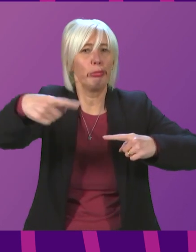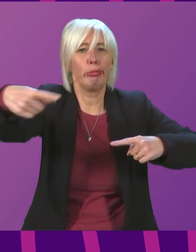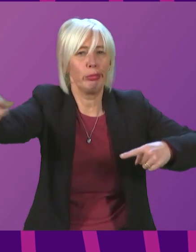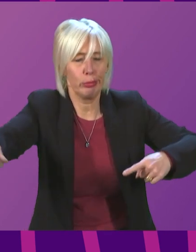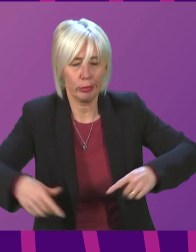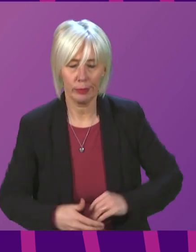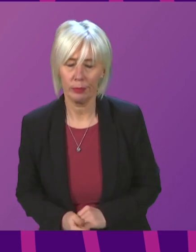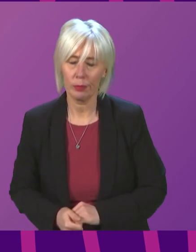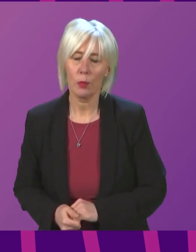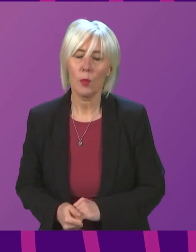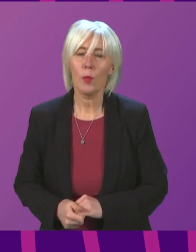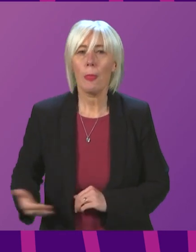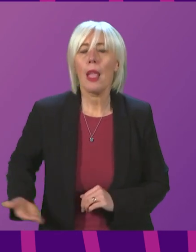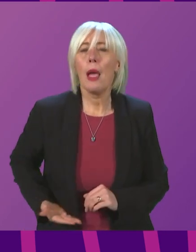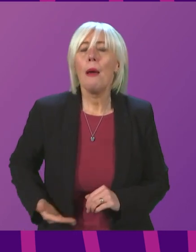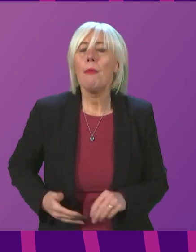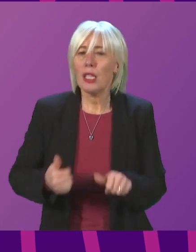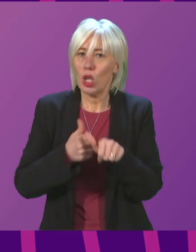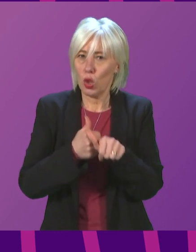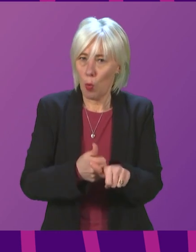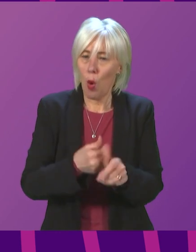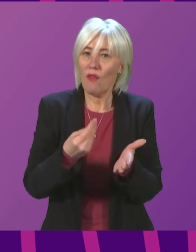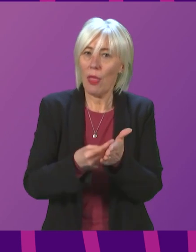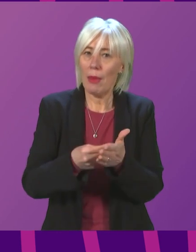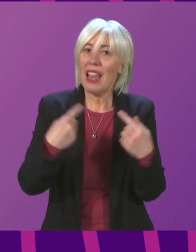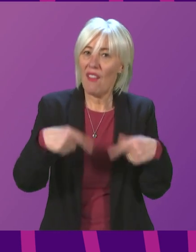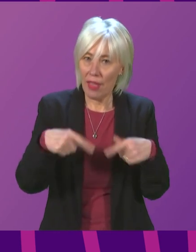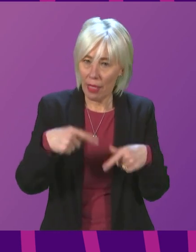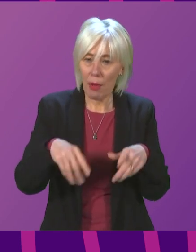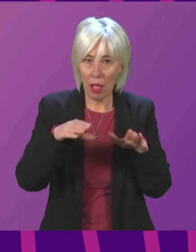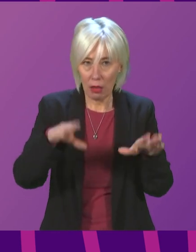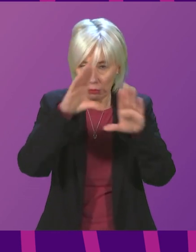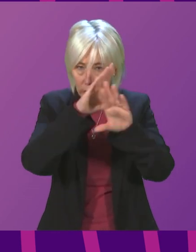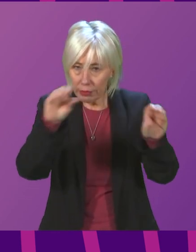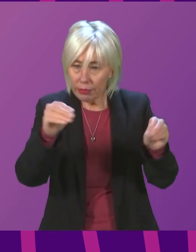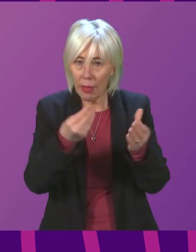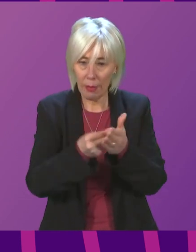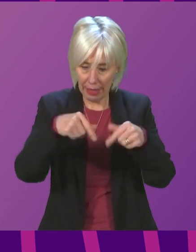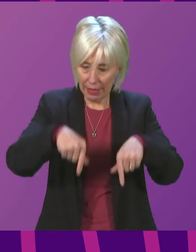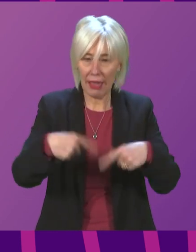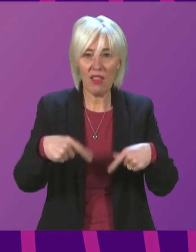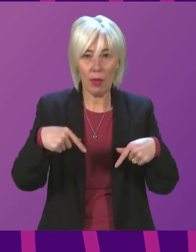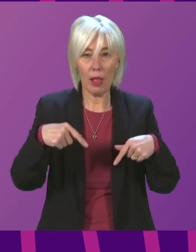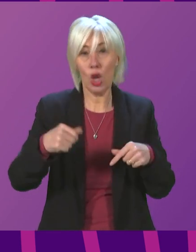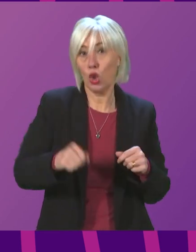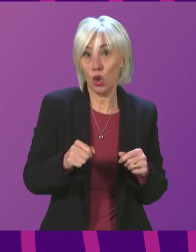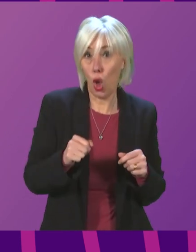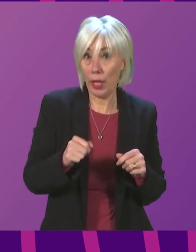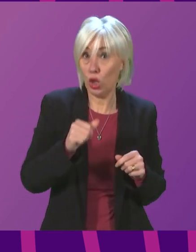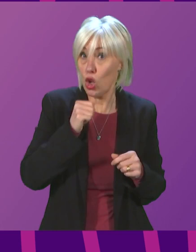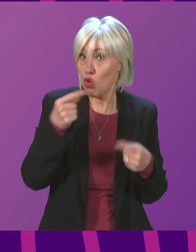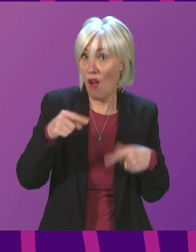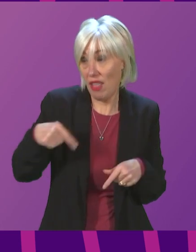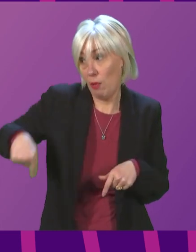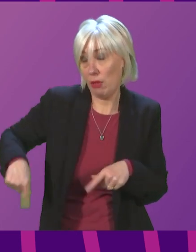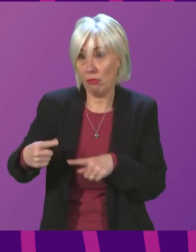on business support, the money that's been made available, I would remind people that much of the money made available in Scotland is not available in other parts of the UK.